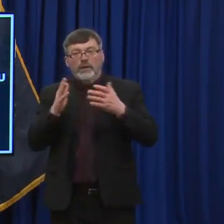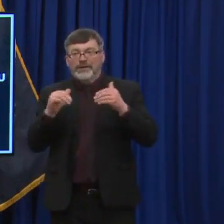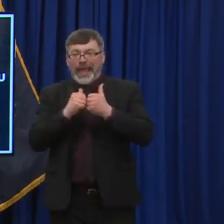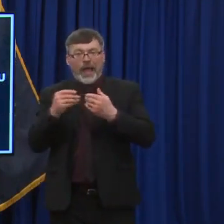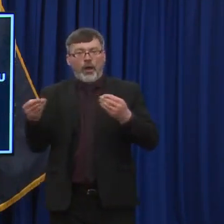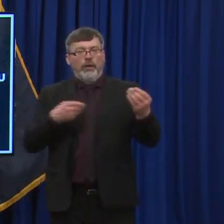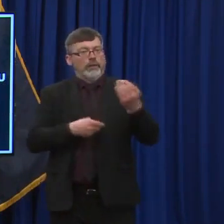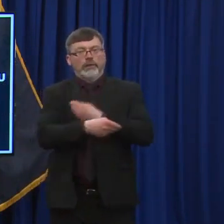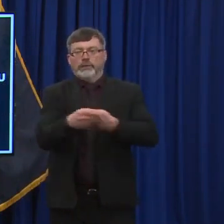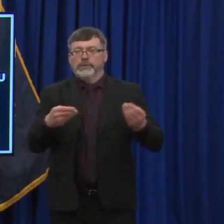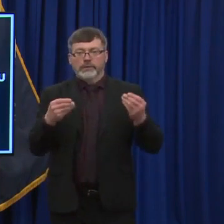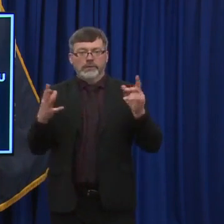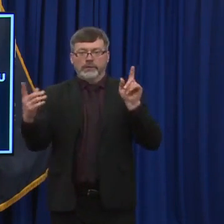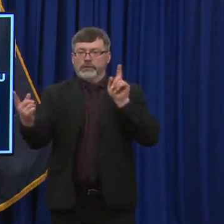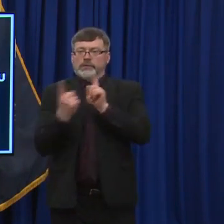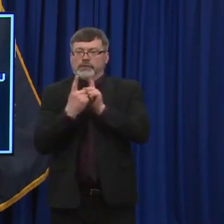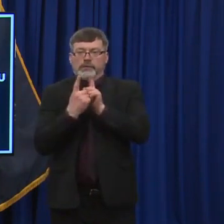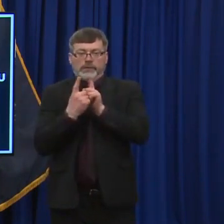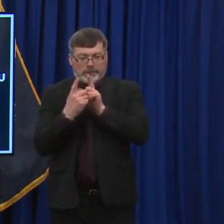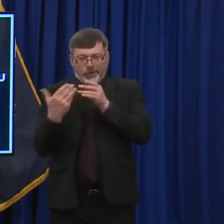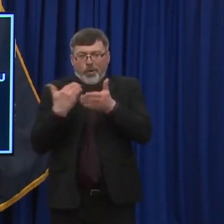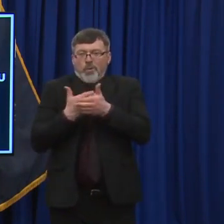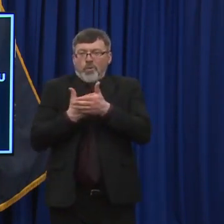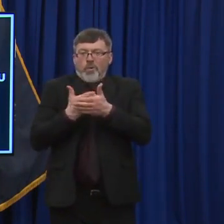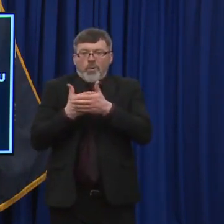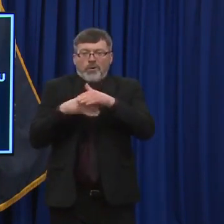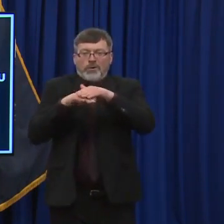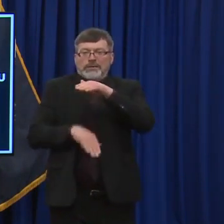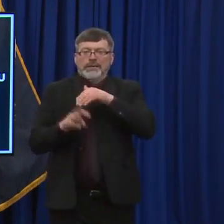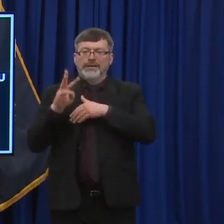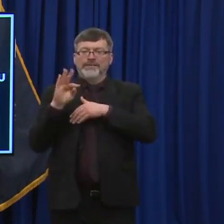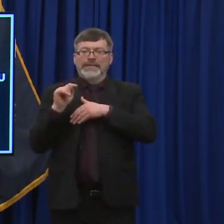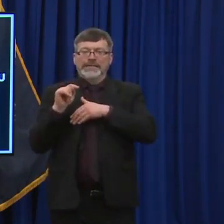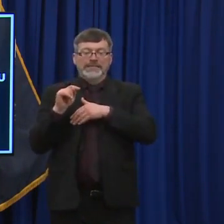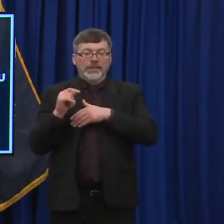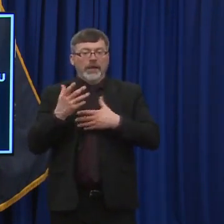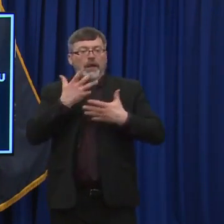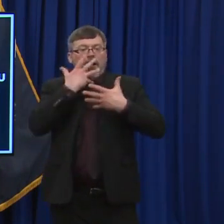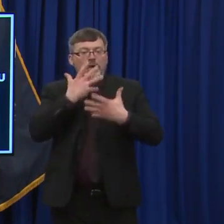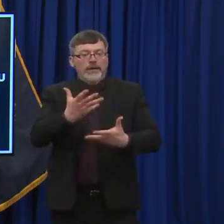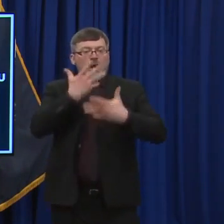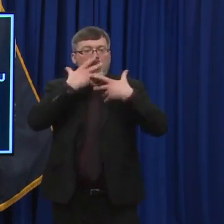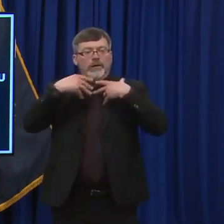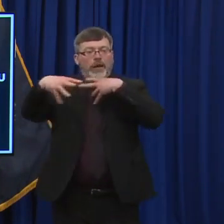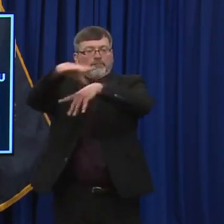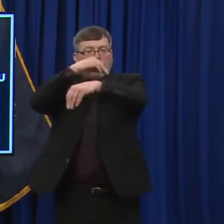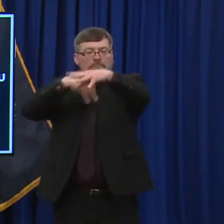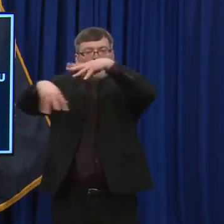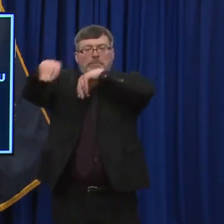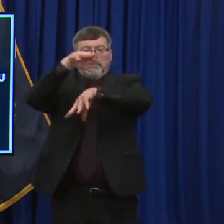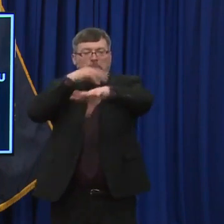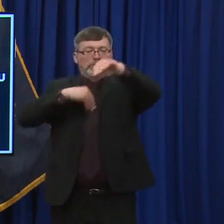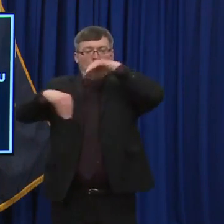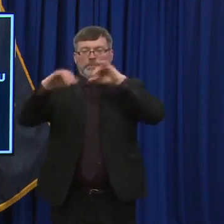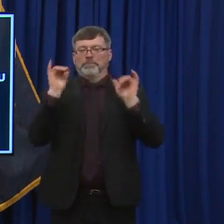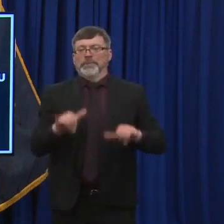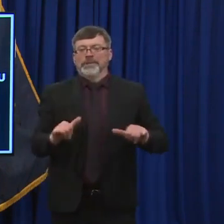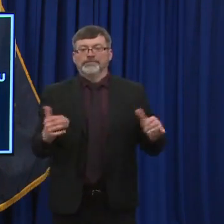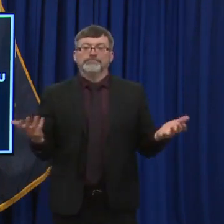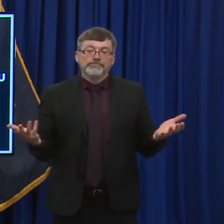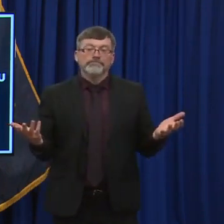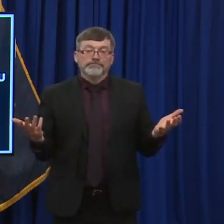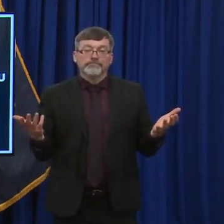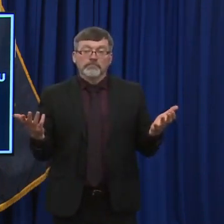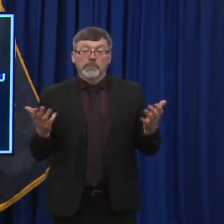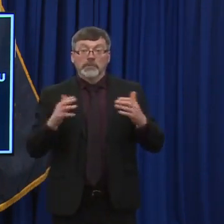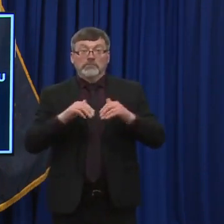We know that it primarily spreads through a person's respiratory droplets. And so all of the measures we have at our disposal to prevent this